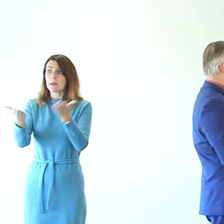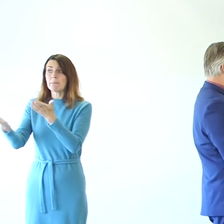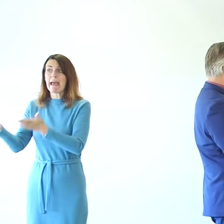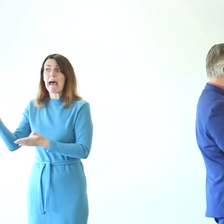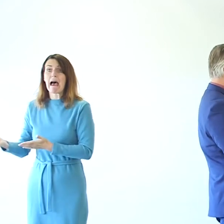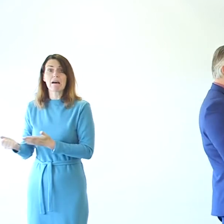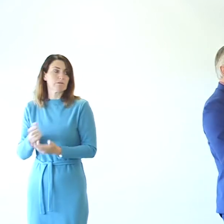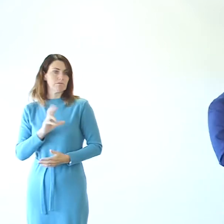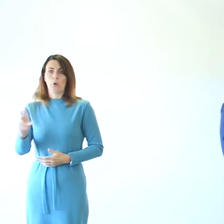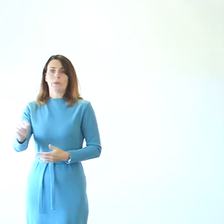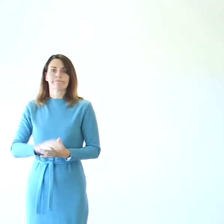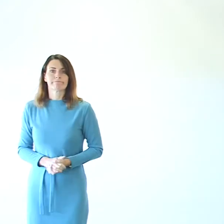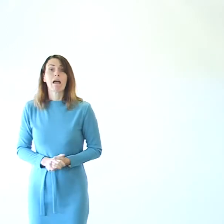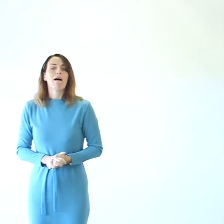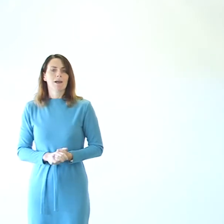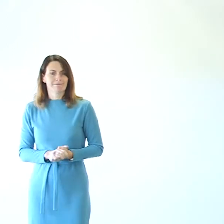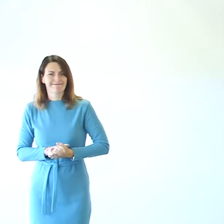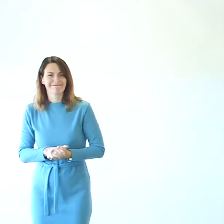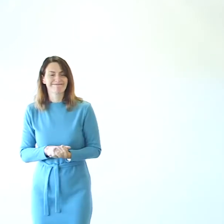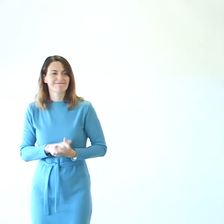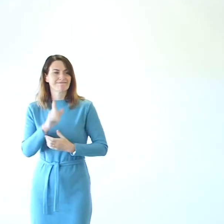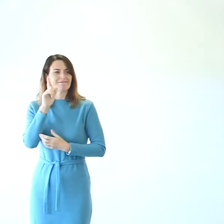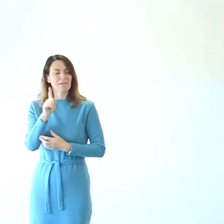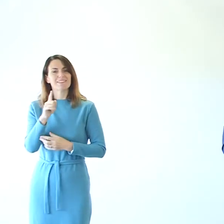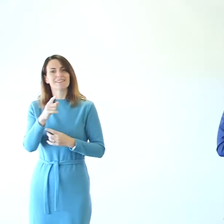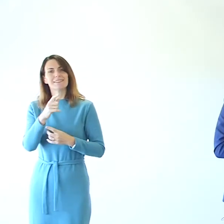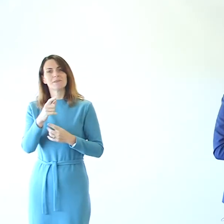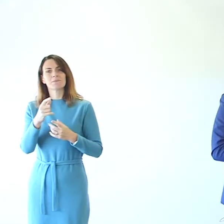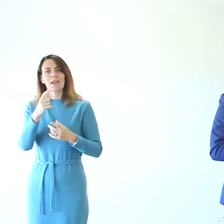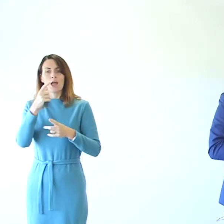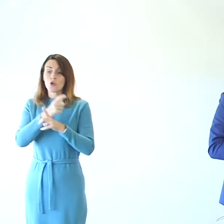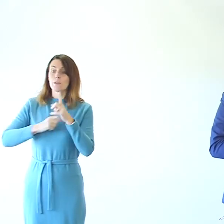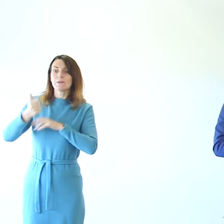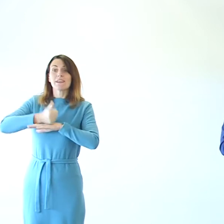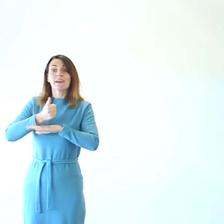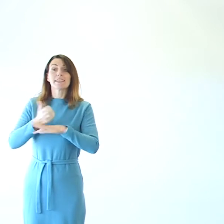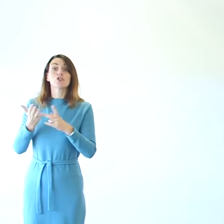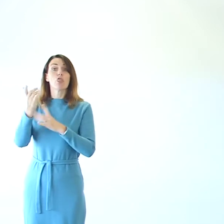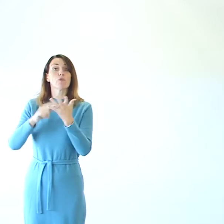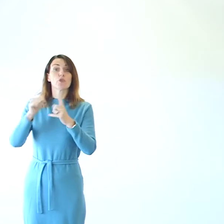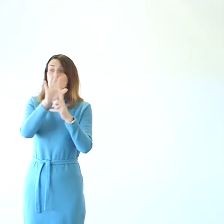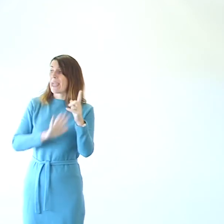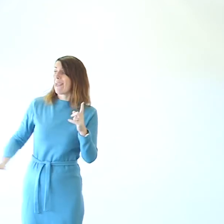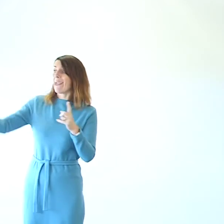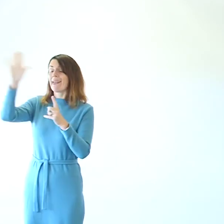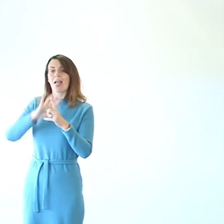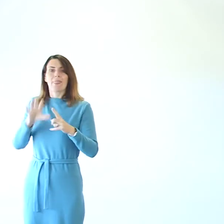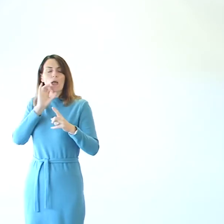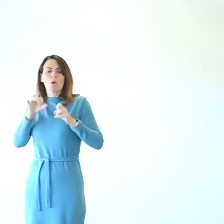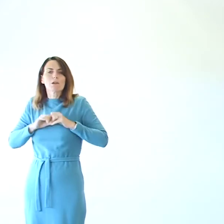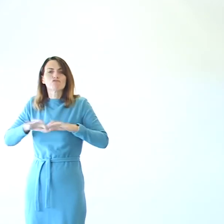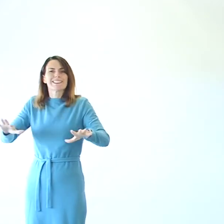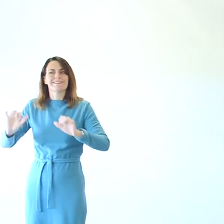No, there's not. No. However, you will find community foundations across the UK will be releasing